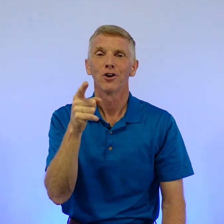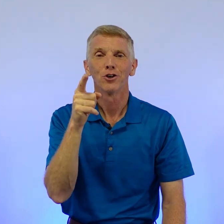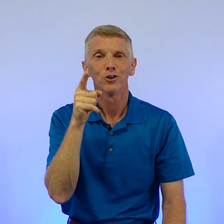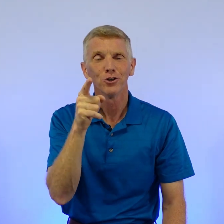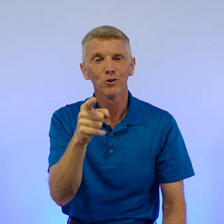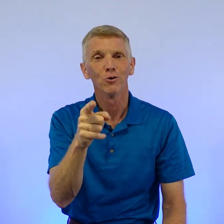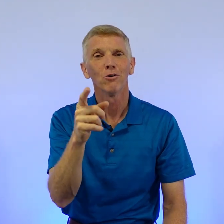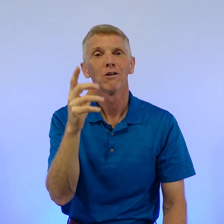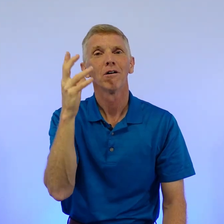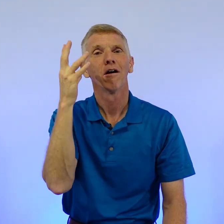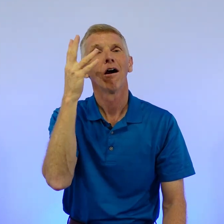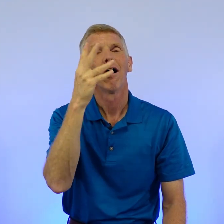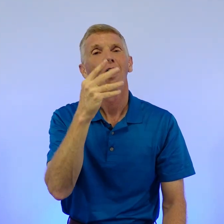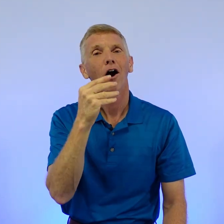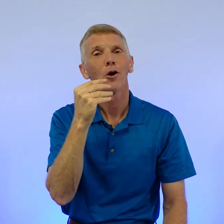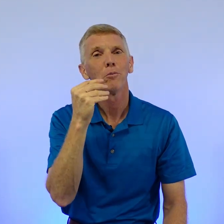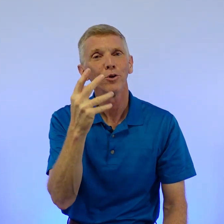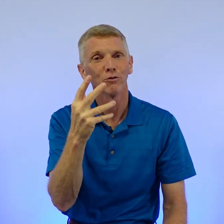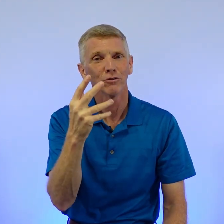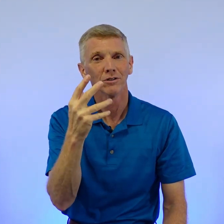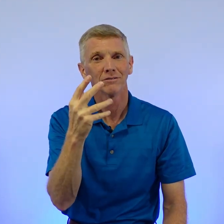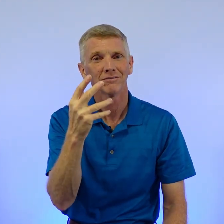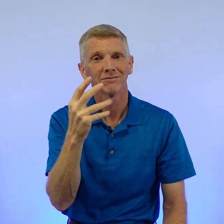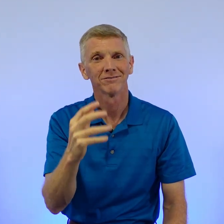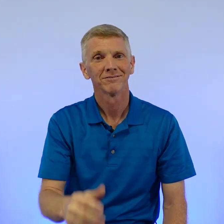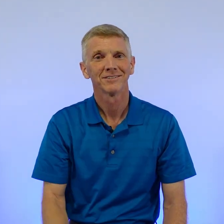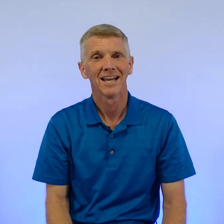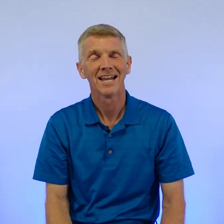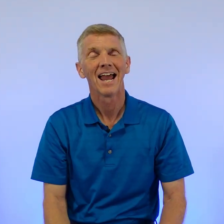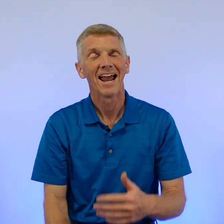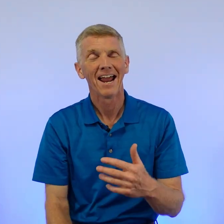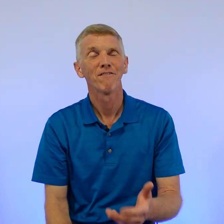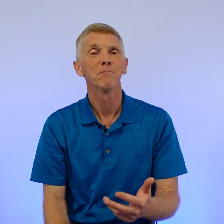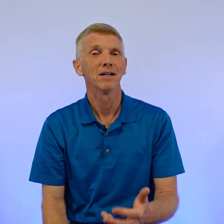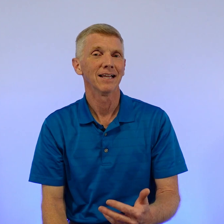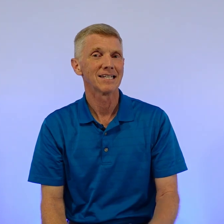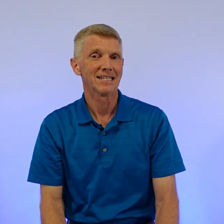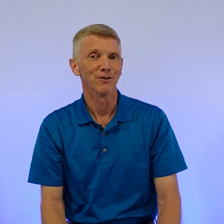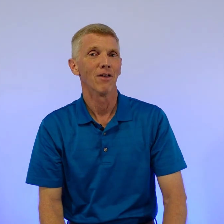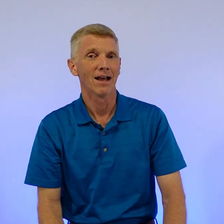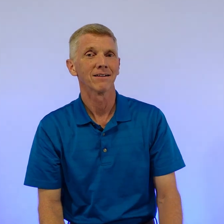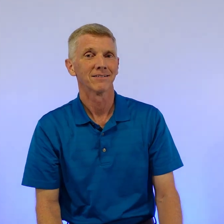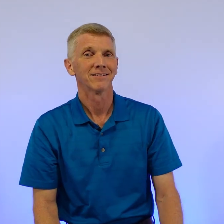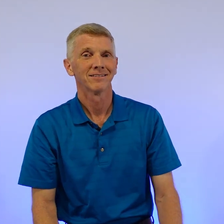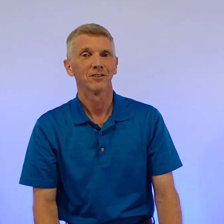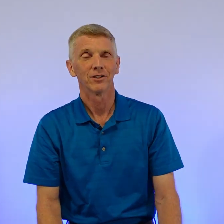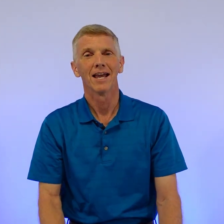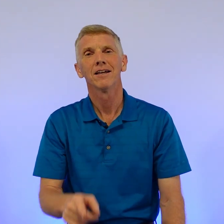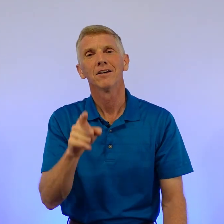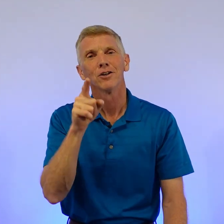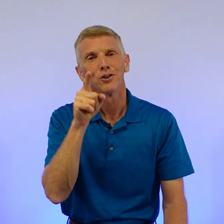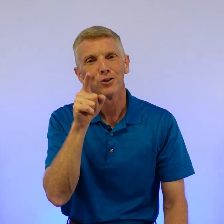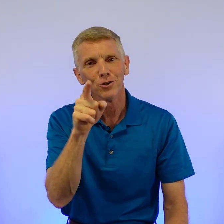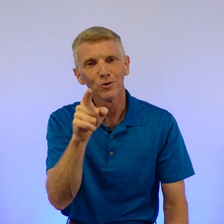You are beautiful. Okay? Everybody likes to hear that, okay? You